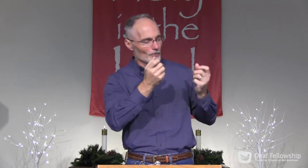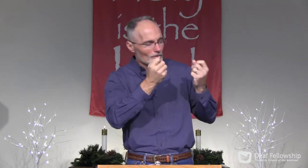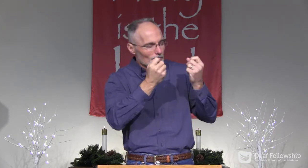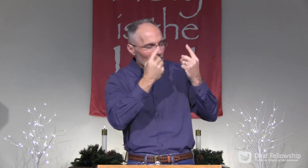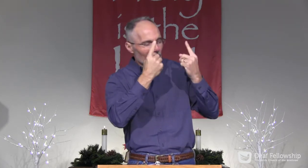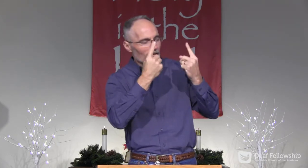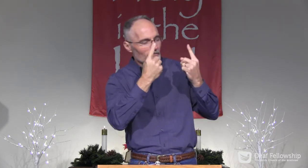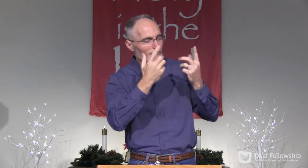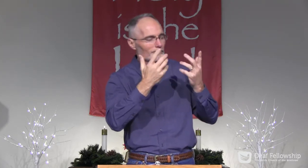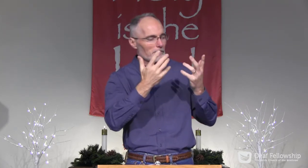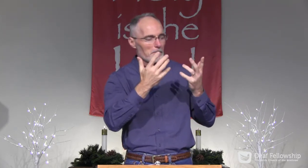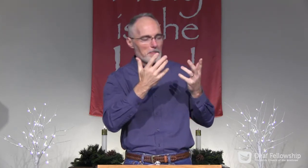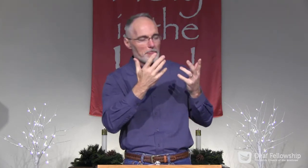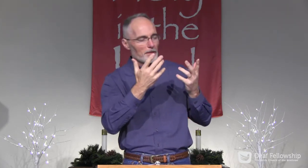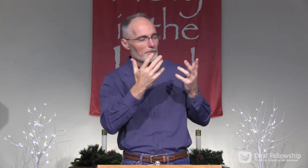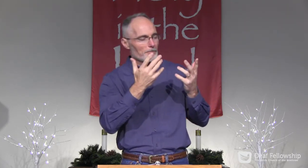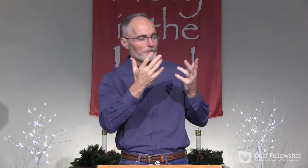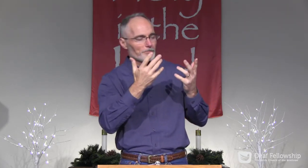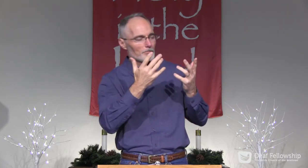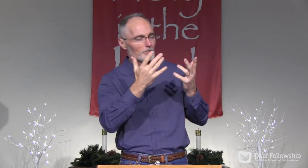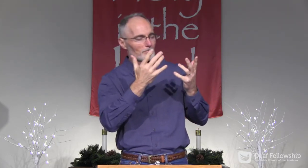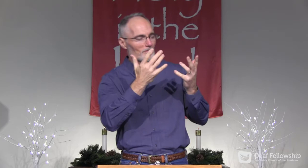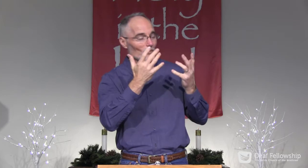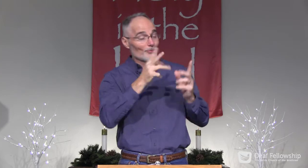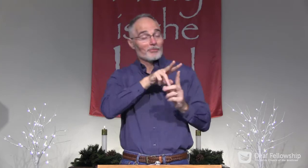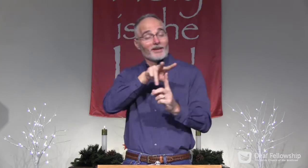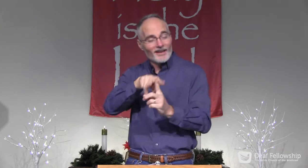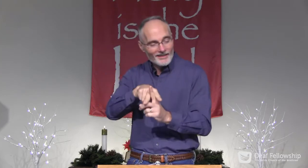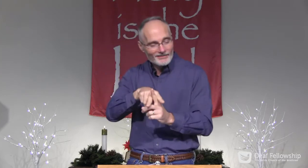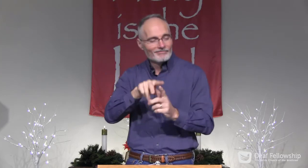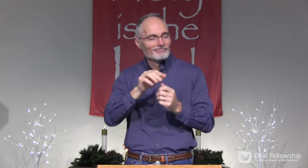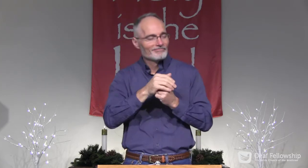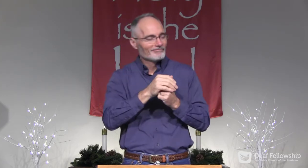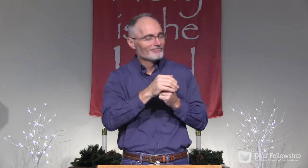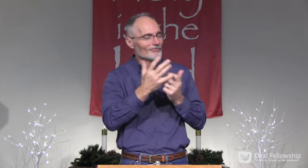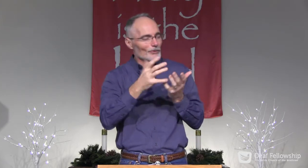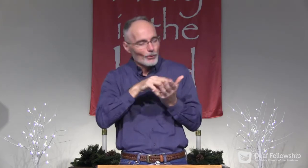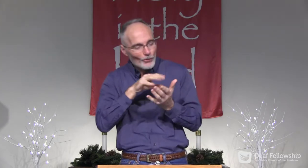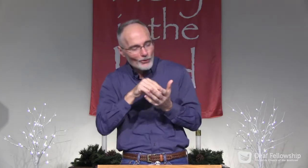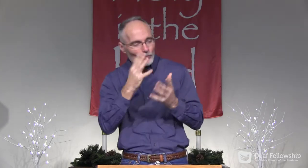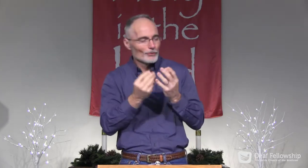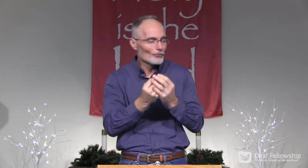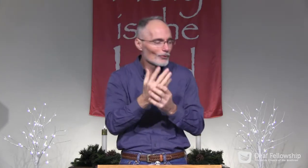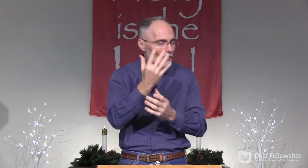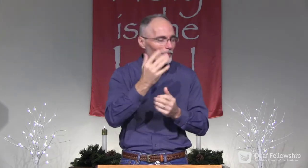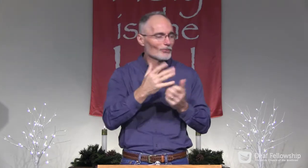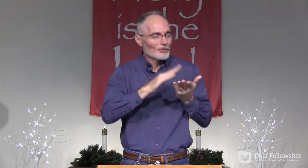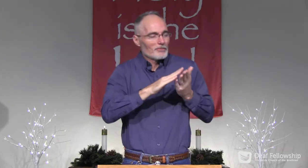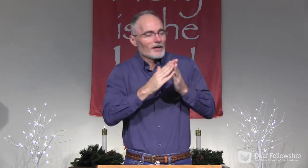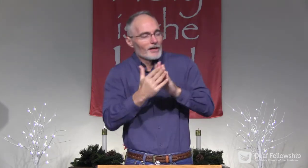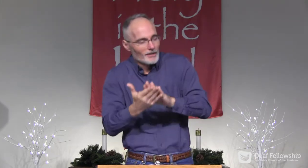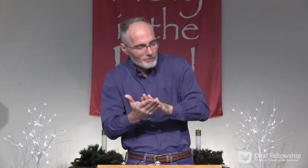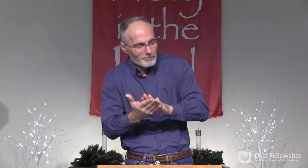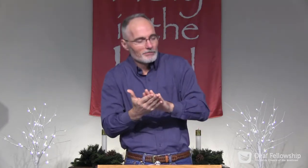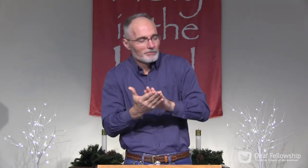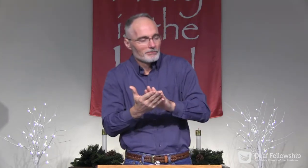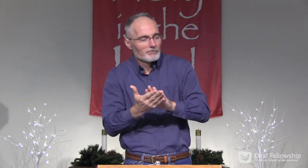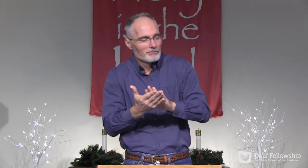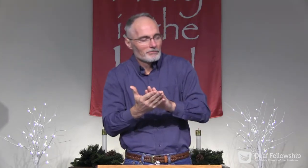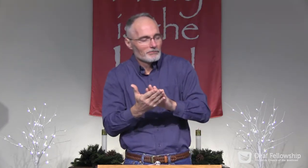Help us to understand and to apply your word, to learn